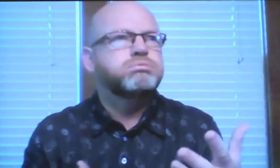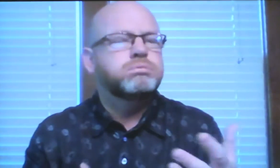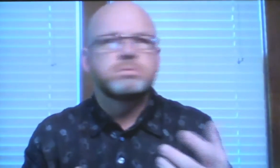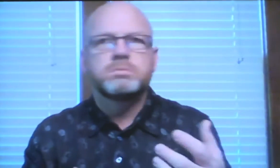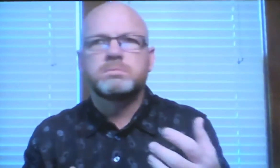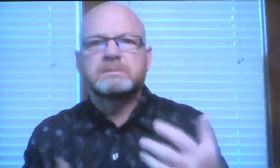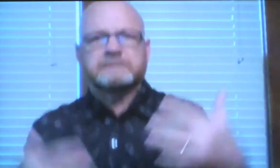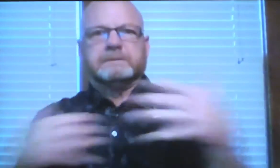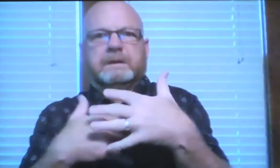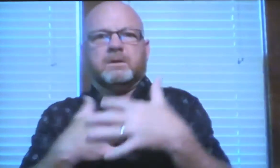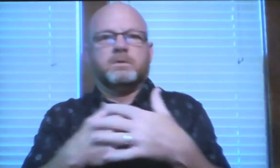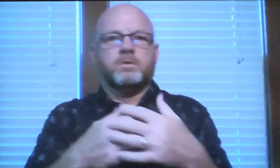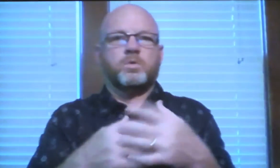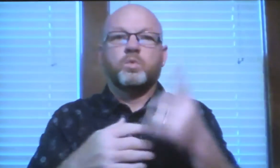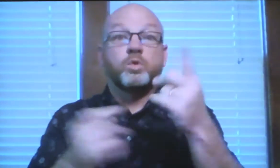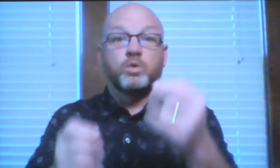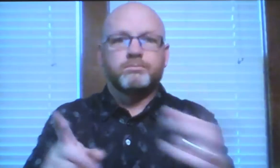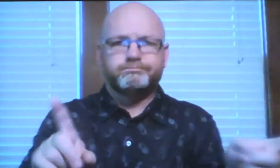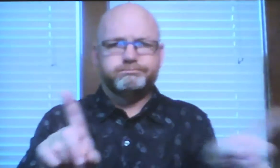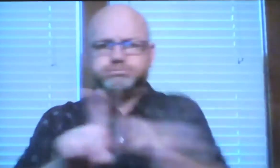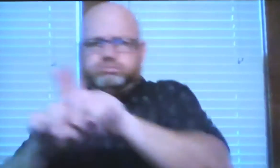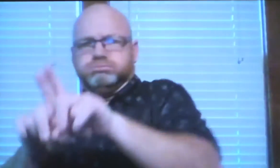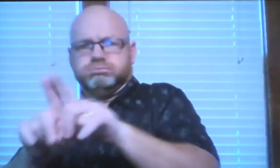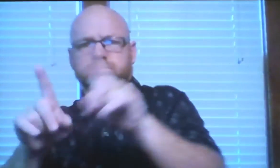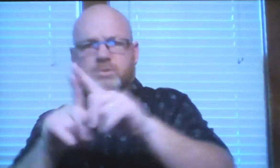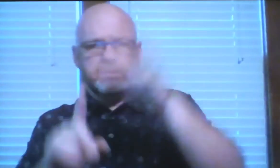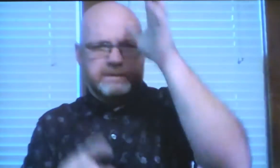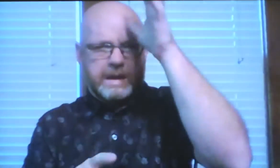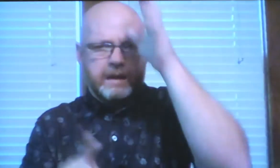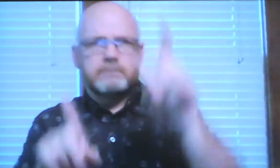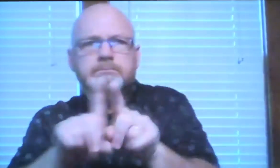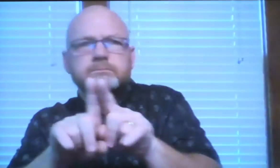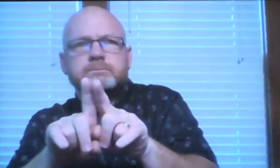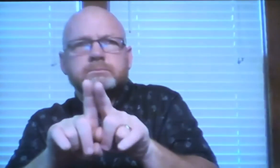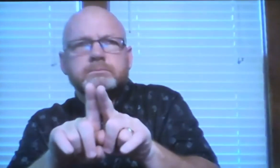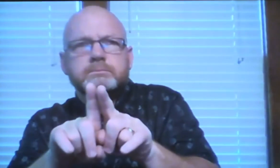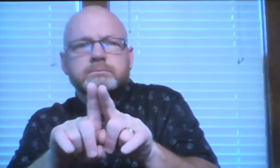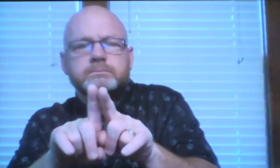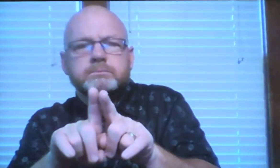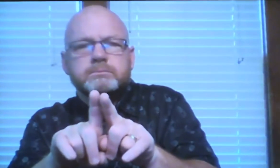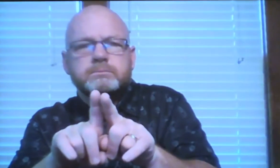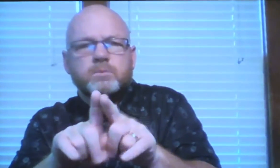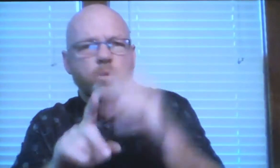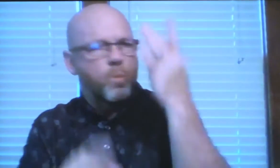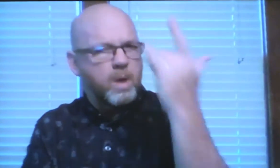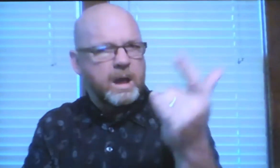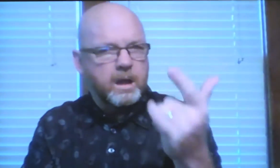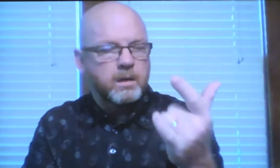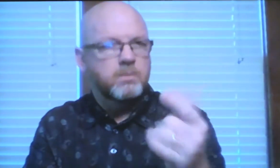Maybe he hears something and he gets scared out in the woods. So he heads right back to Dad.